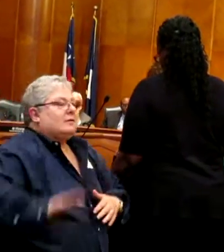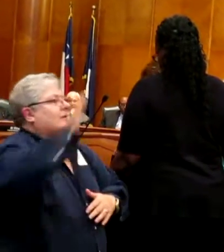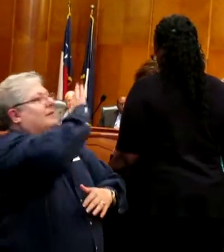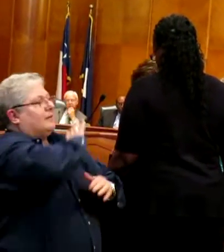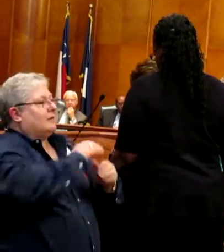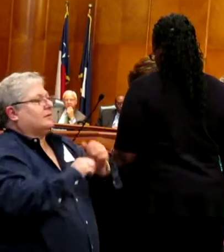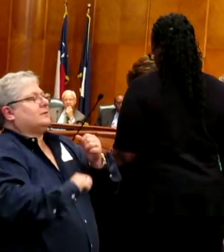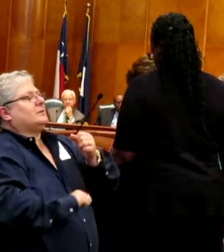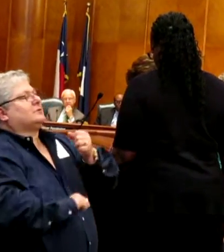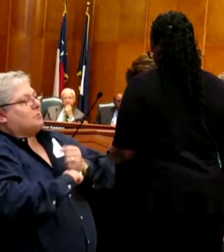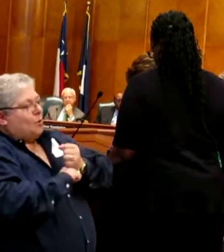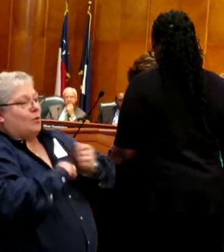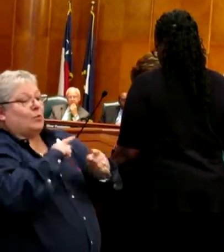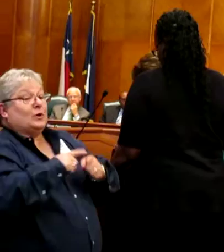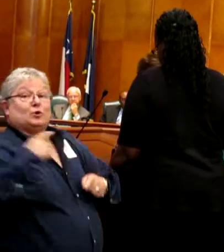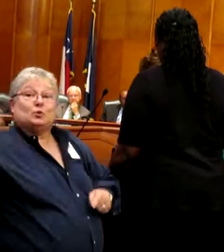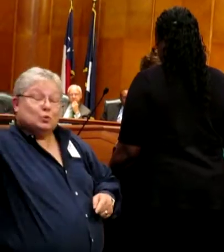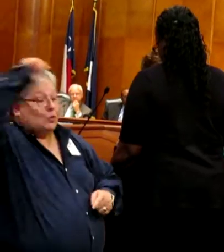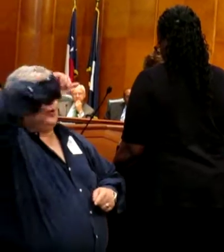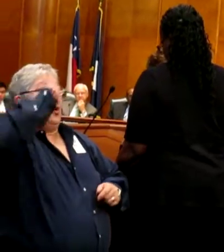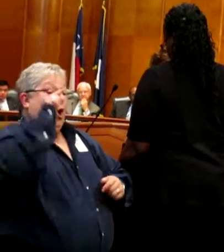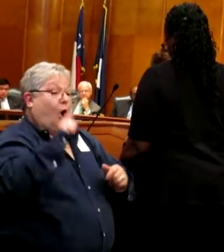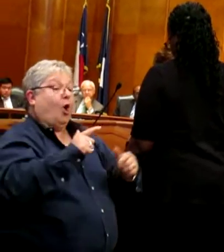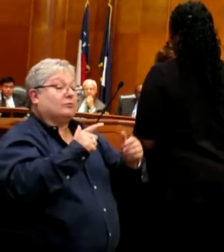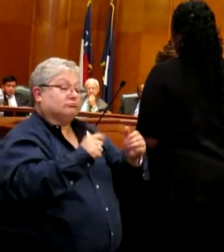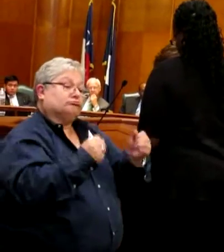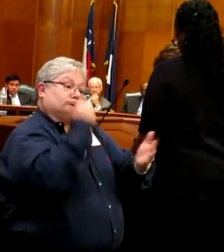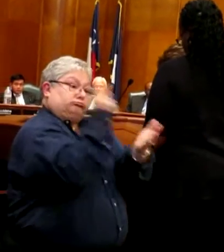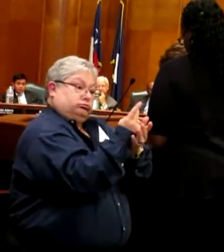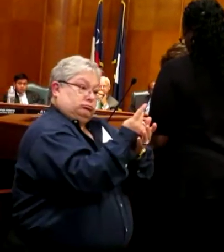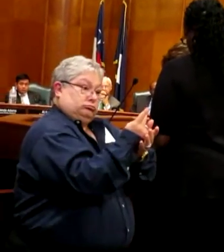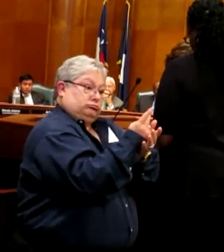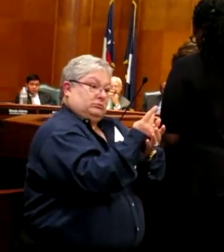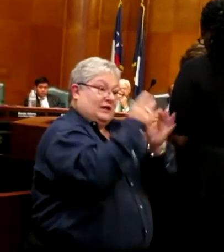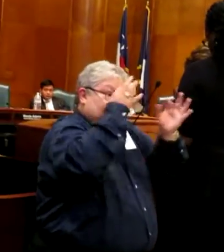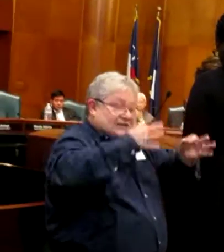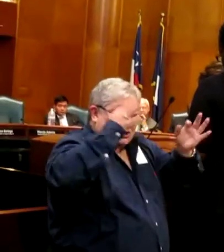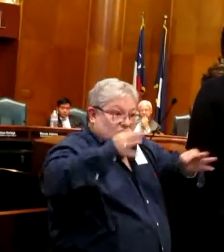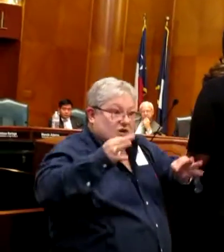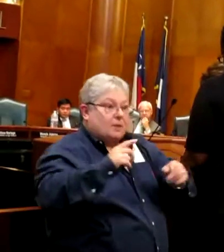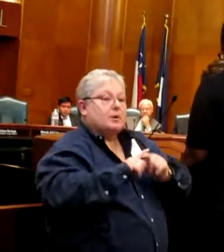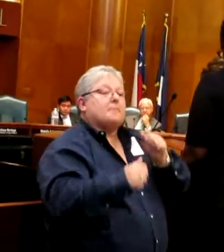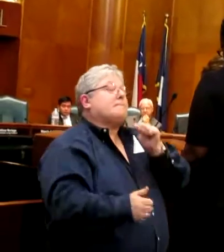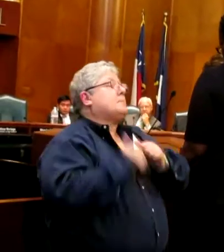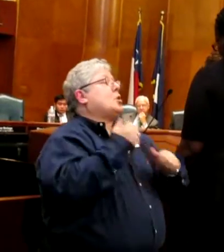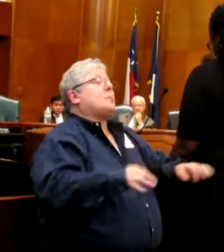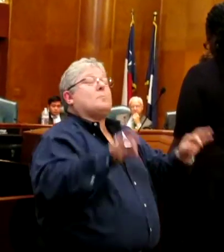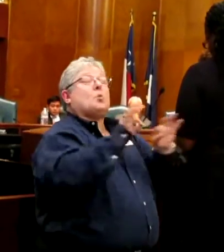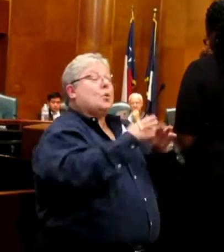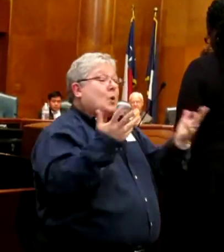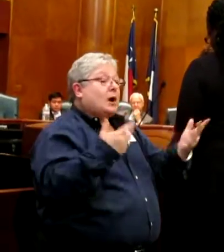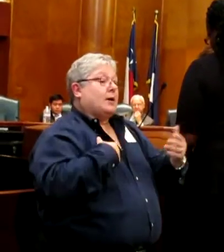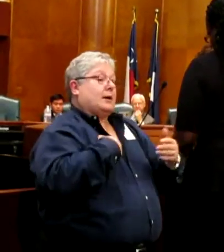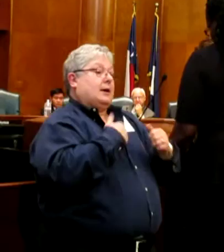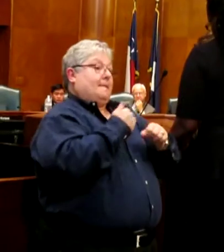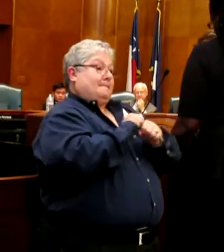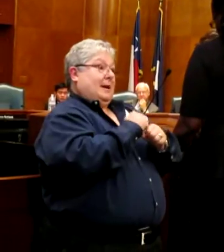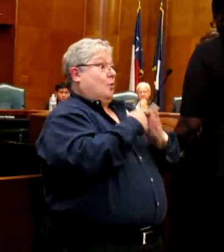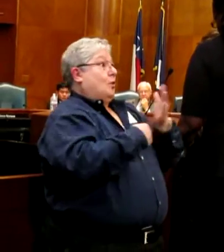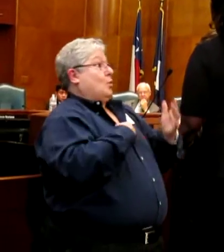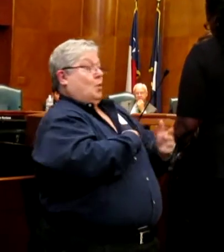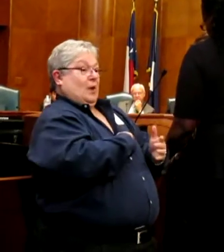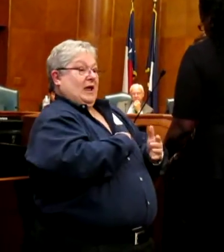you approved those decisions. So I thank you for this recognition today. But more importantly, I thank you for making what we've accomplished possible.